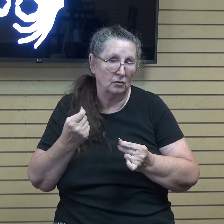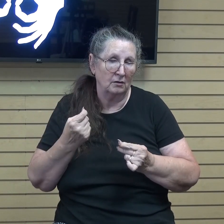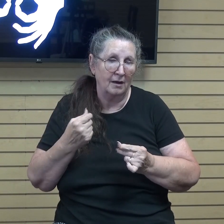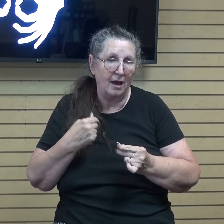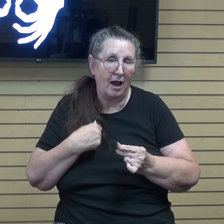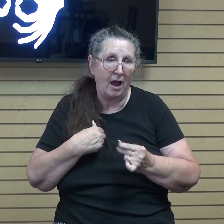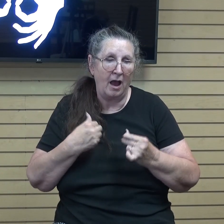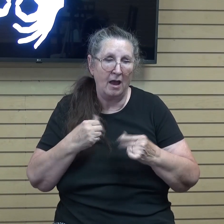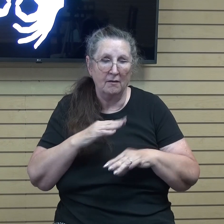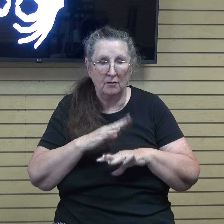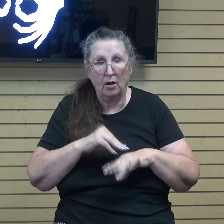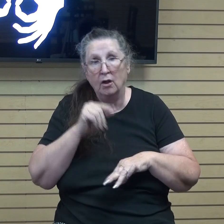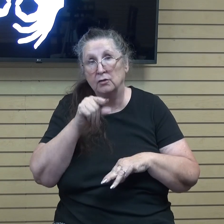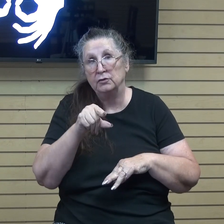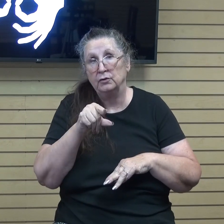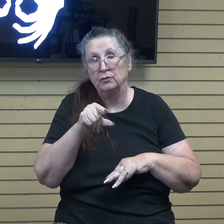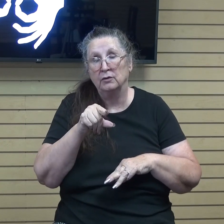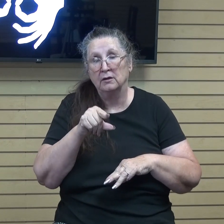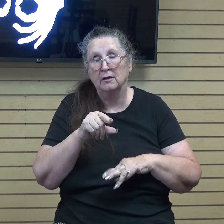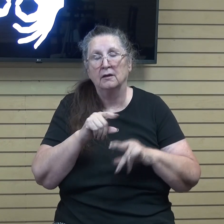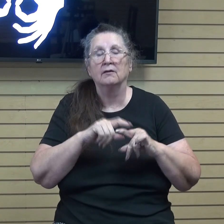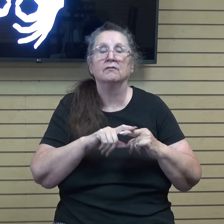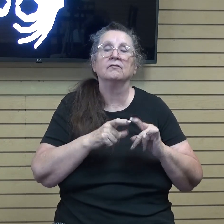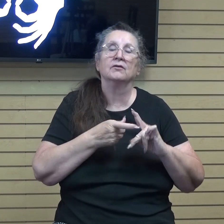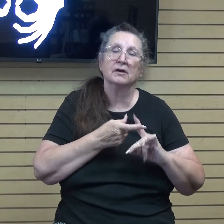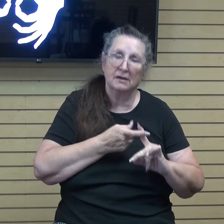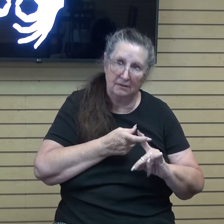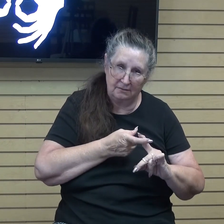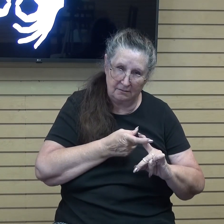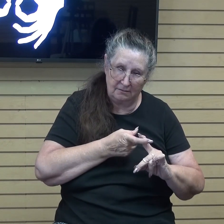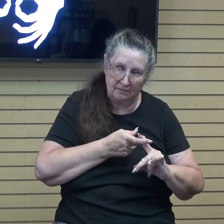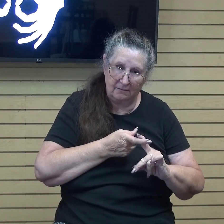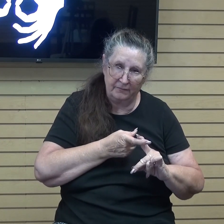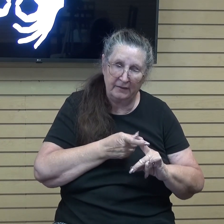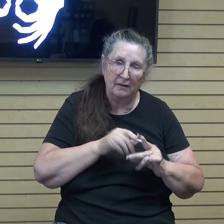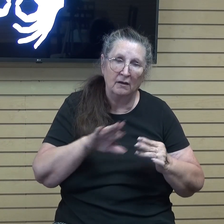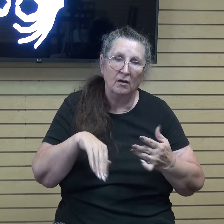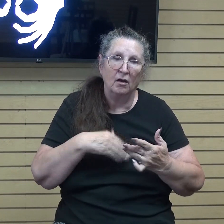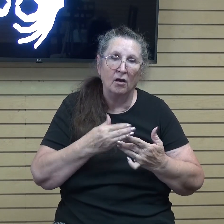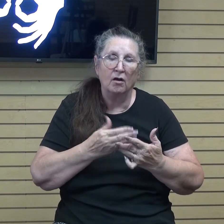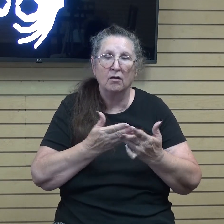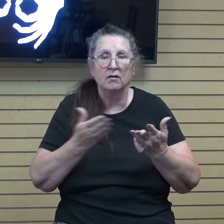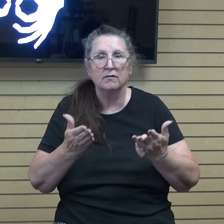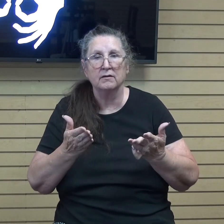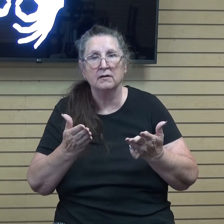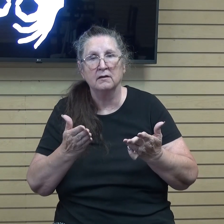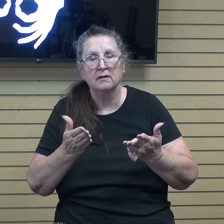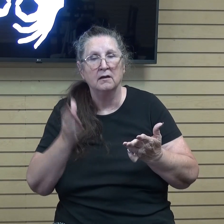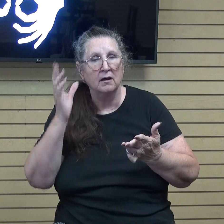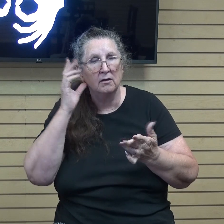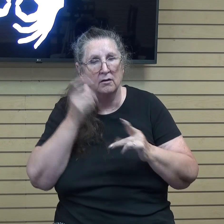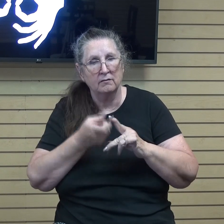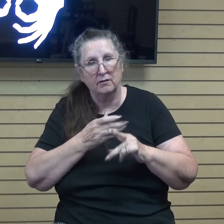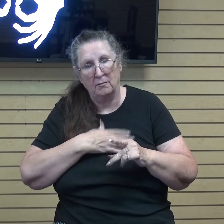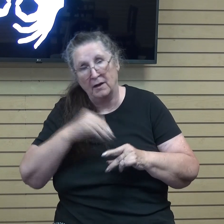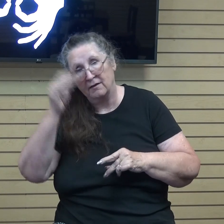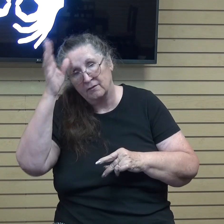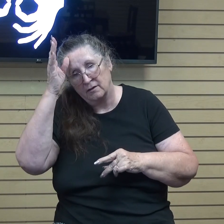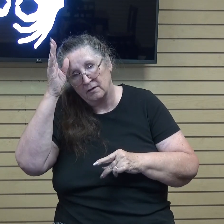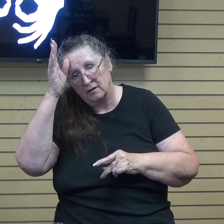have called you friends. For all things that I heard from my father, I have made known